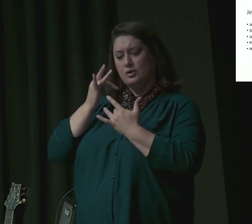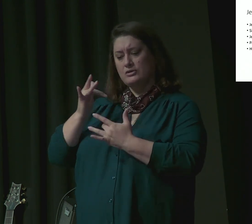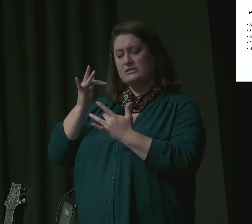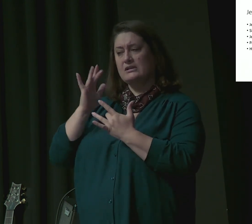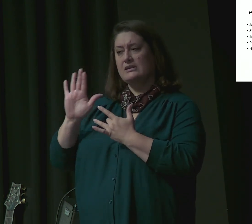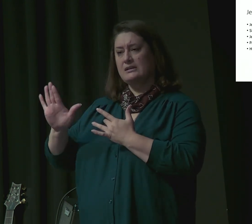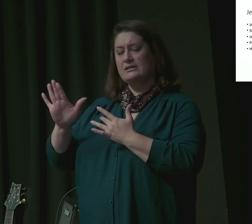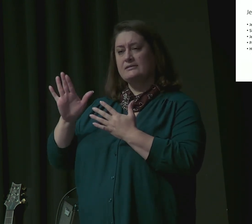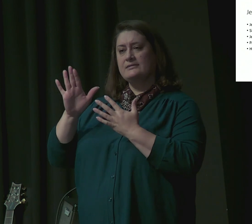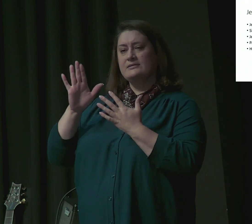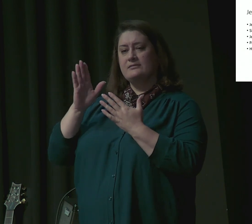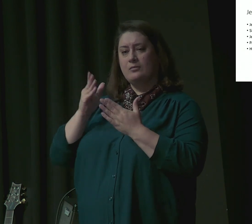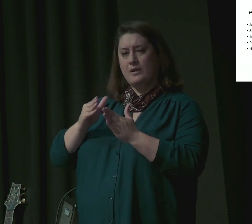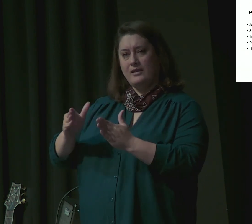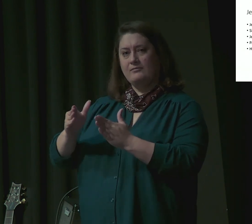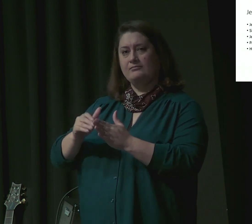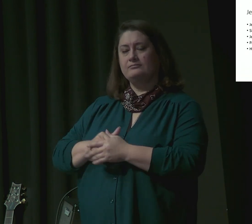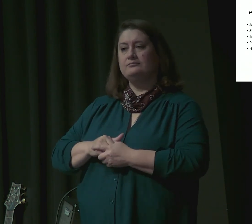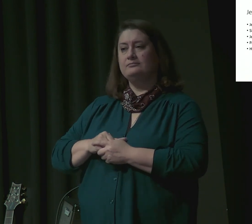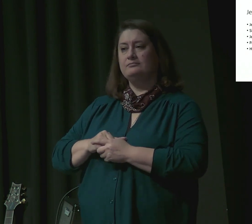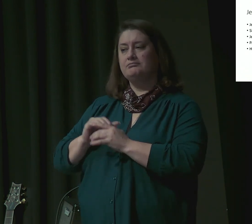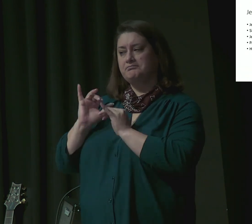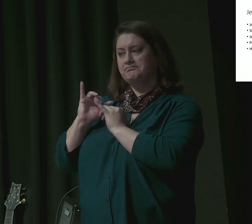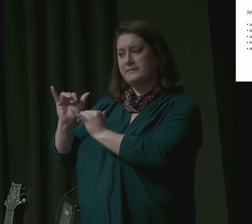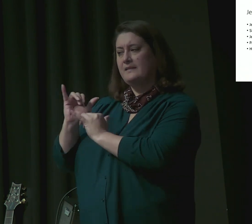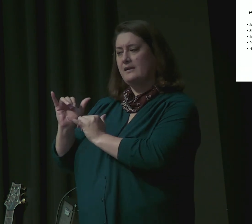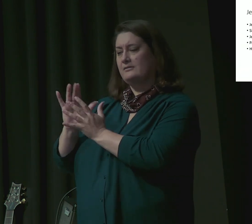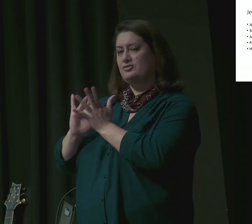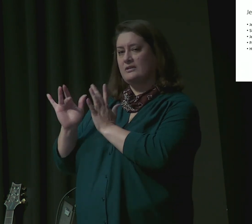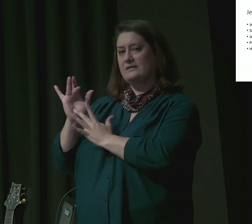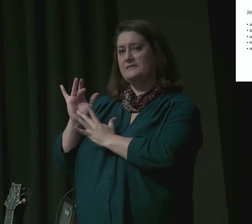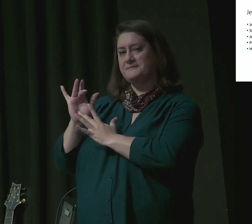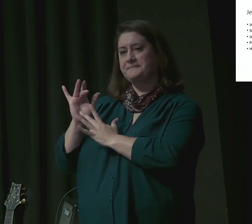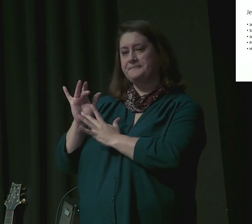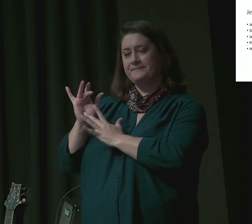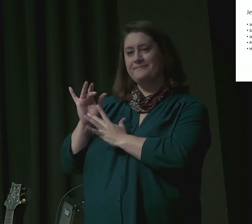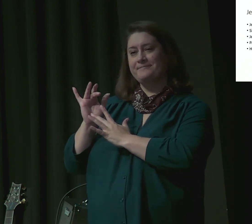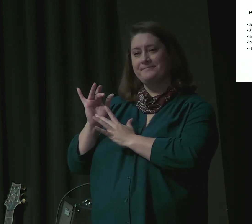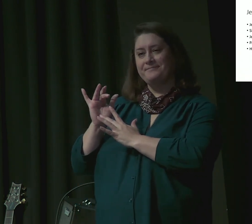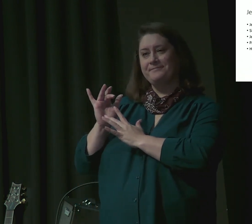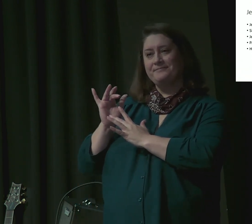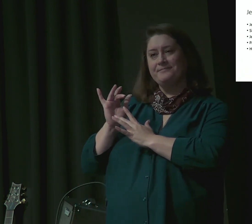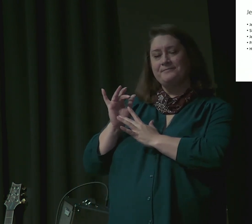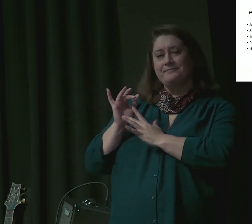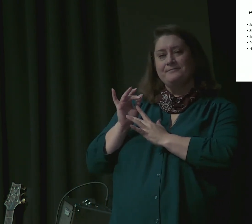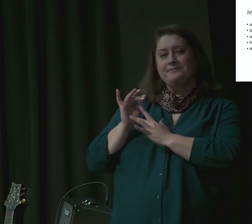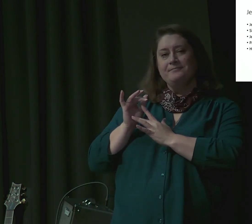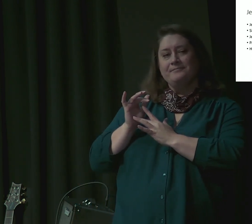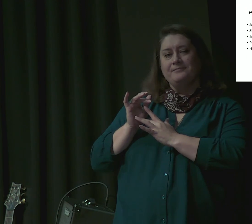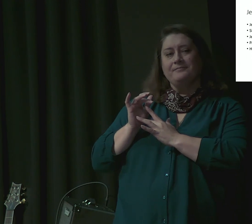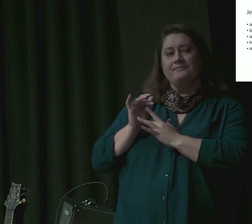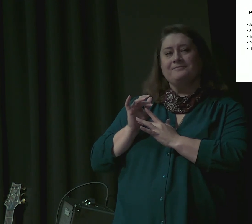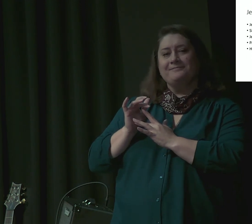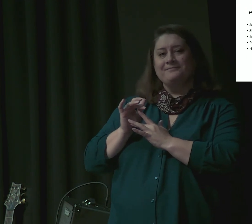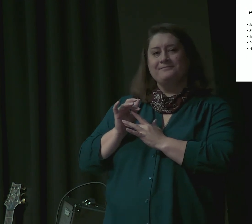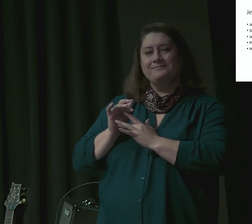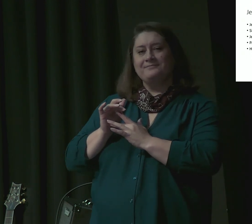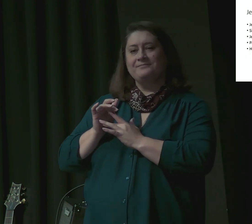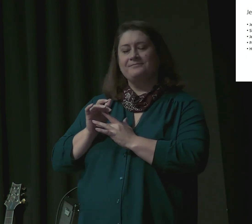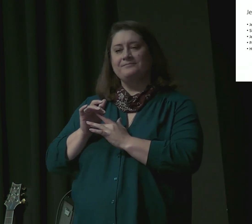form be like him and secondly make no provision for the flesh do not make it easy to